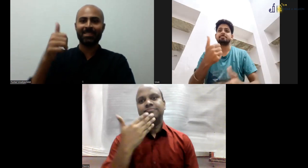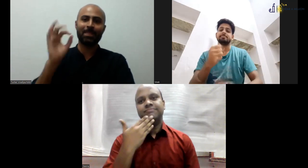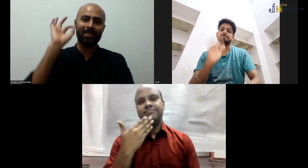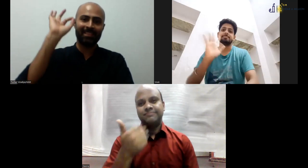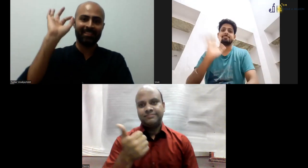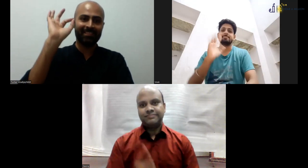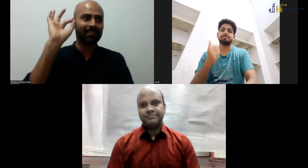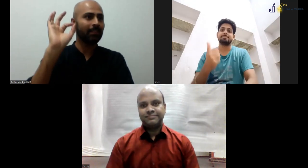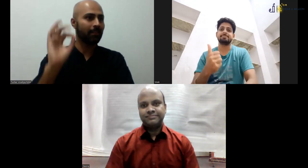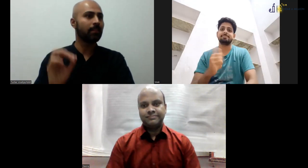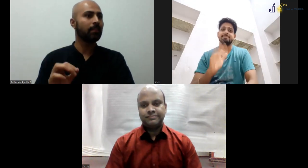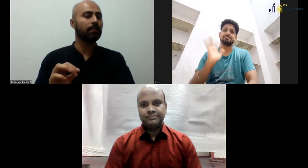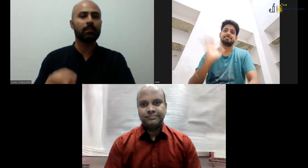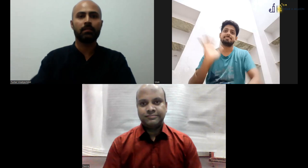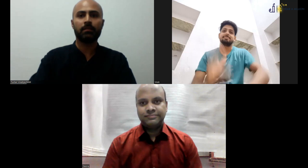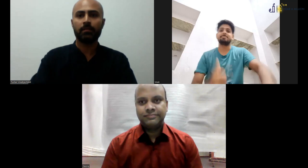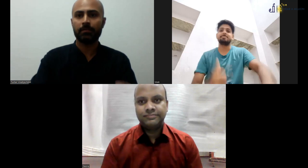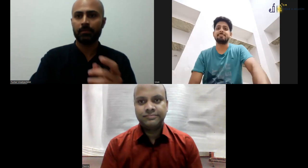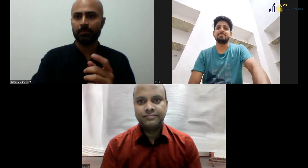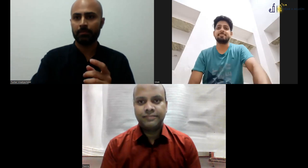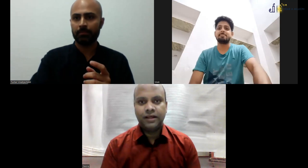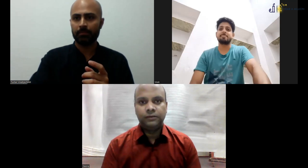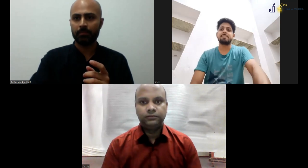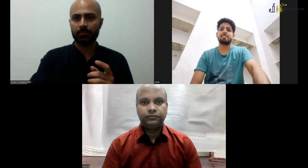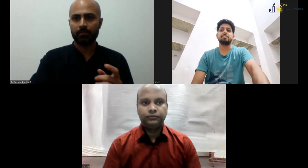being taught so much. Understood. Thank you.